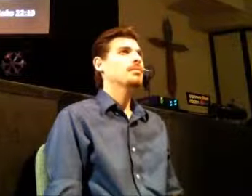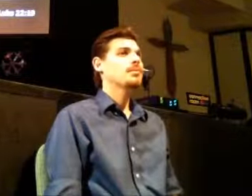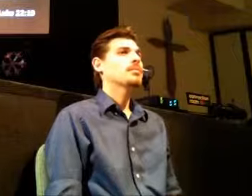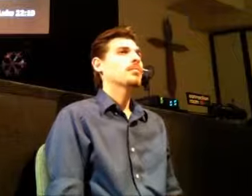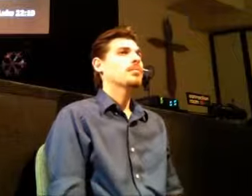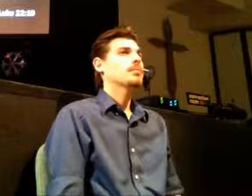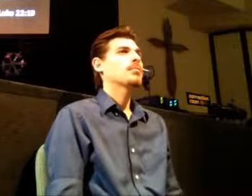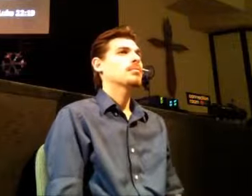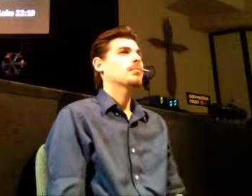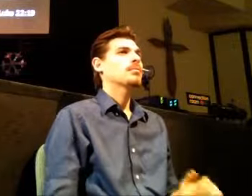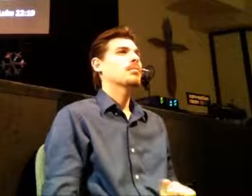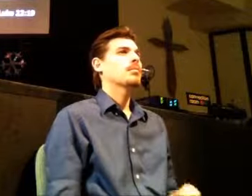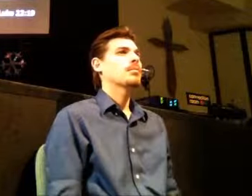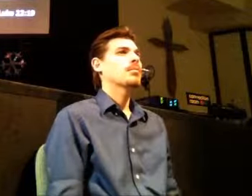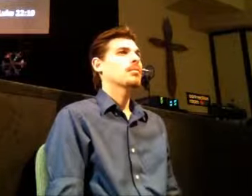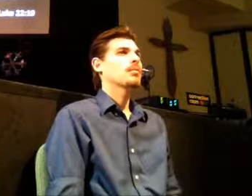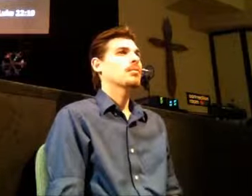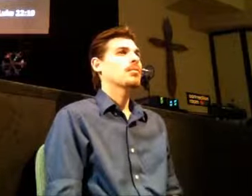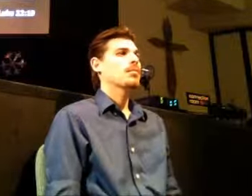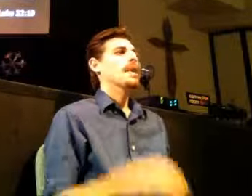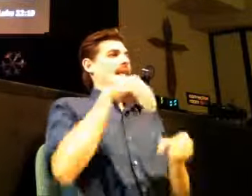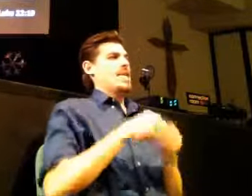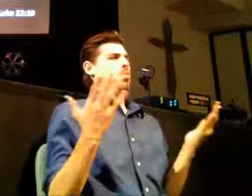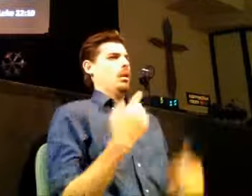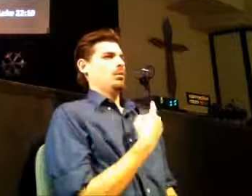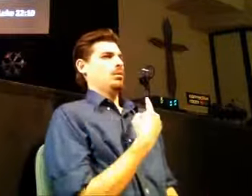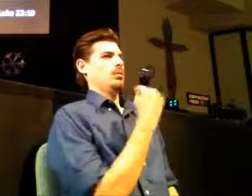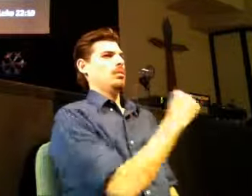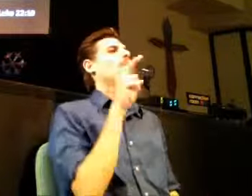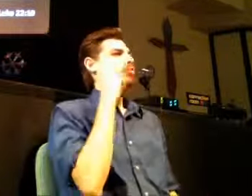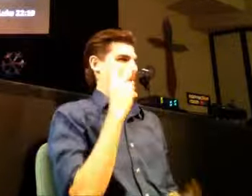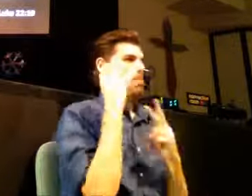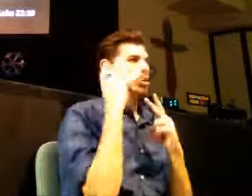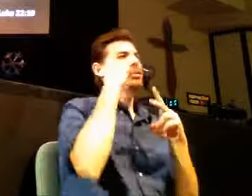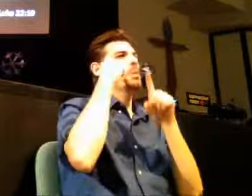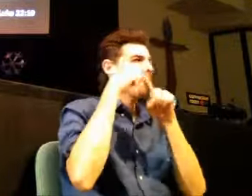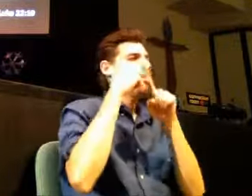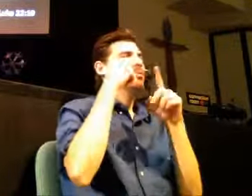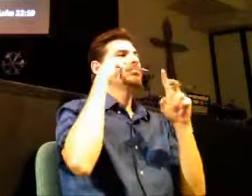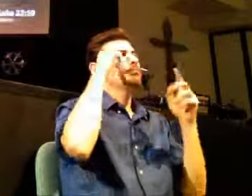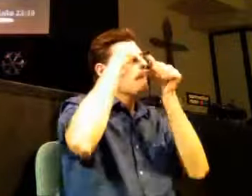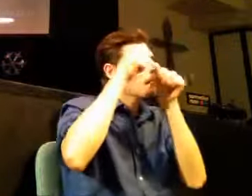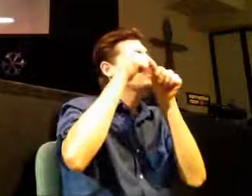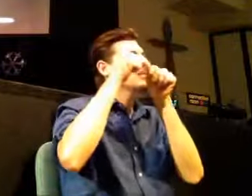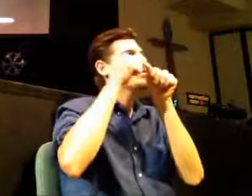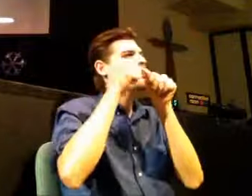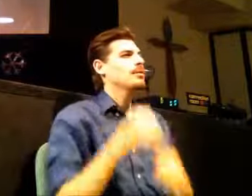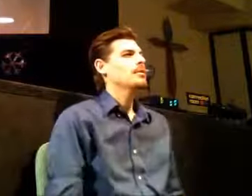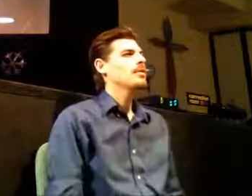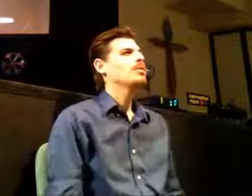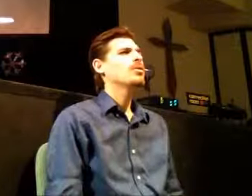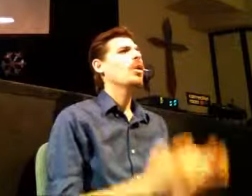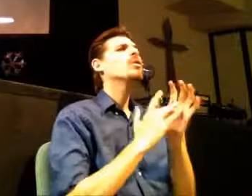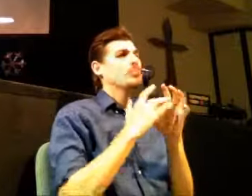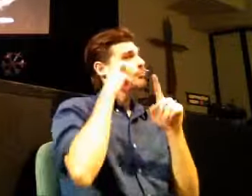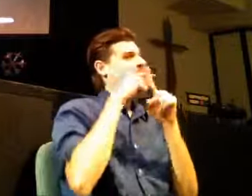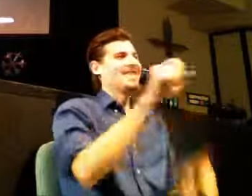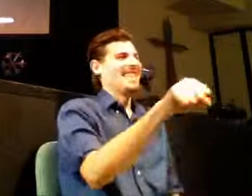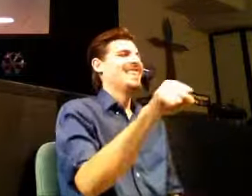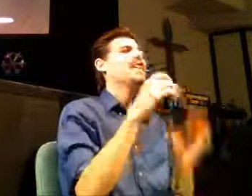this is my body given for you do this and what remembrance of me now think about this for a moment what is Jesus getting at in this moment and remember he's saying this to a group of people who have